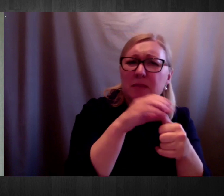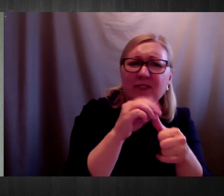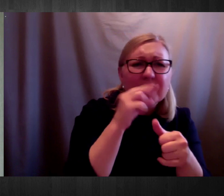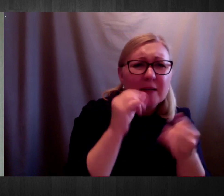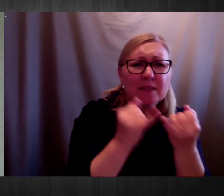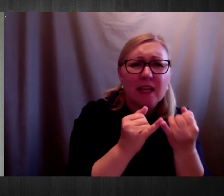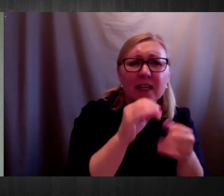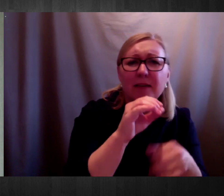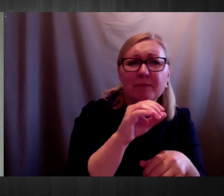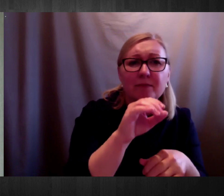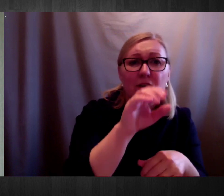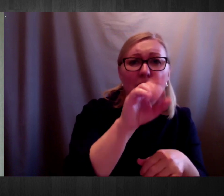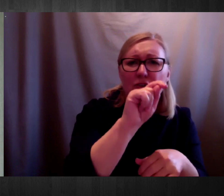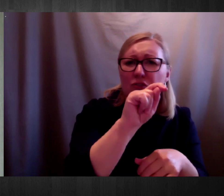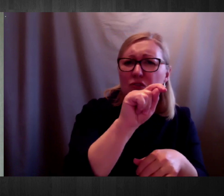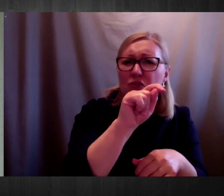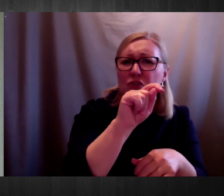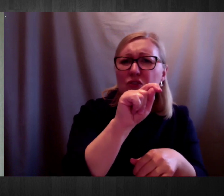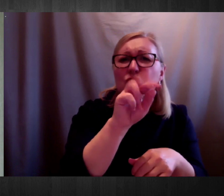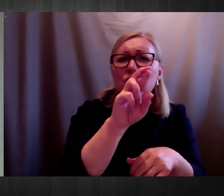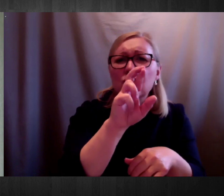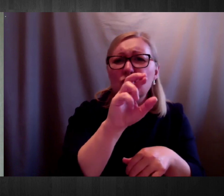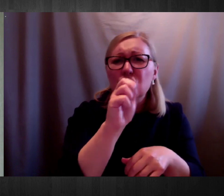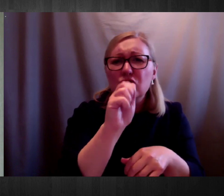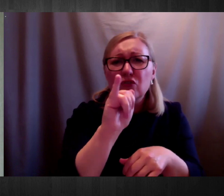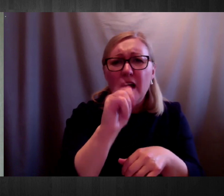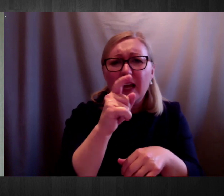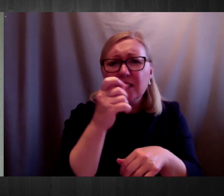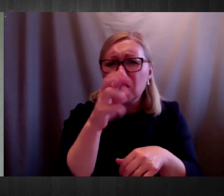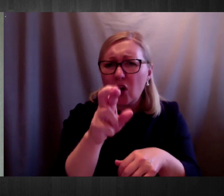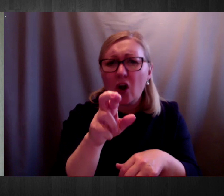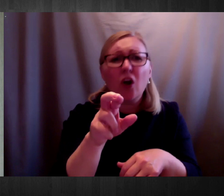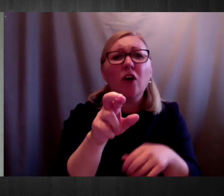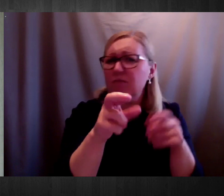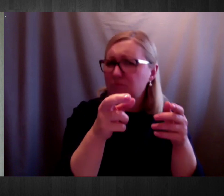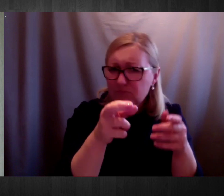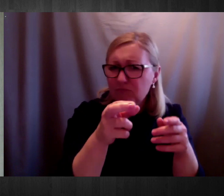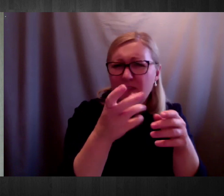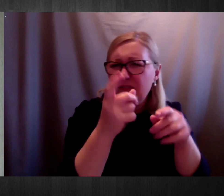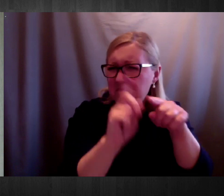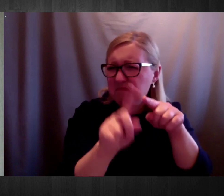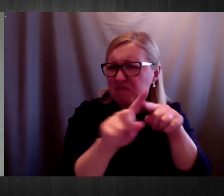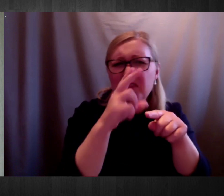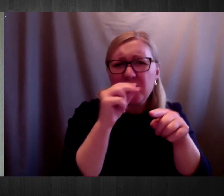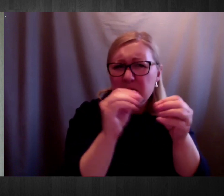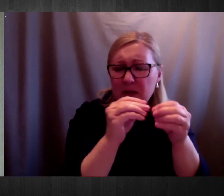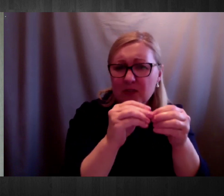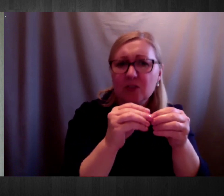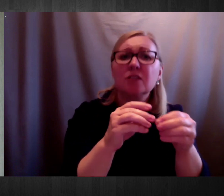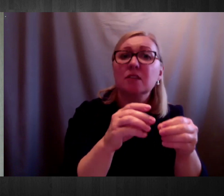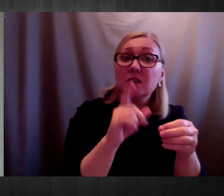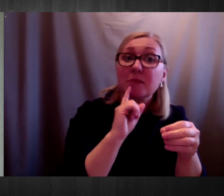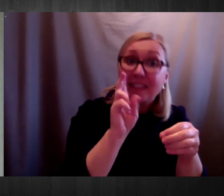adds one set of weight to a person after commencement. The appetite